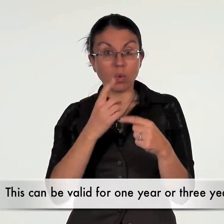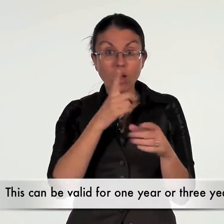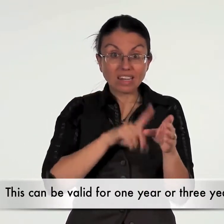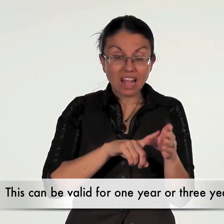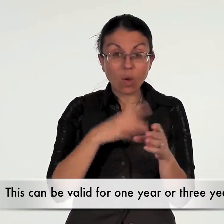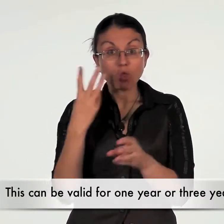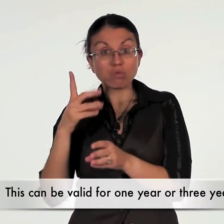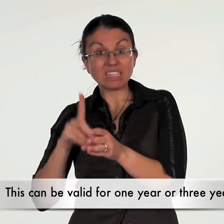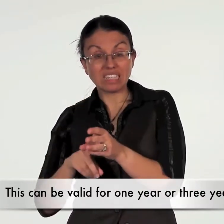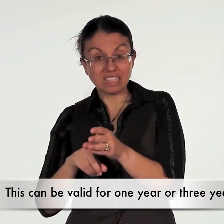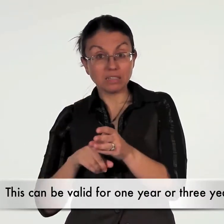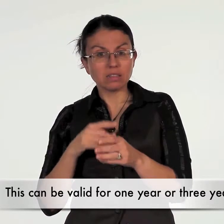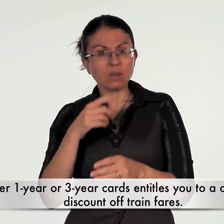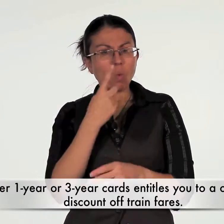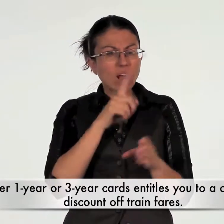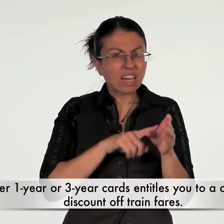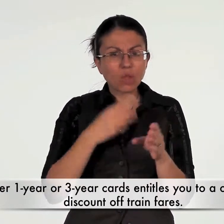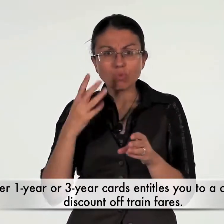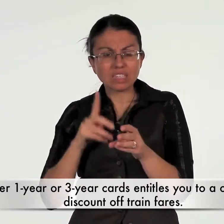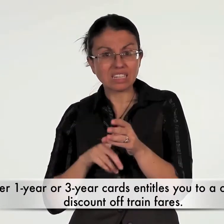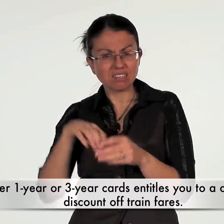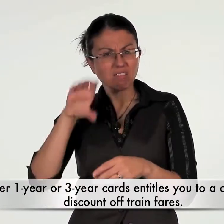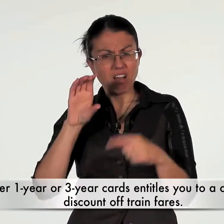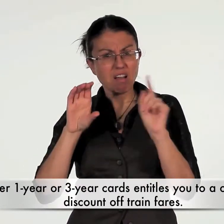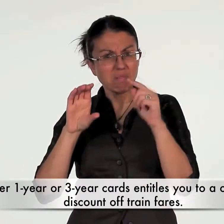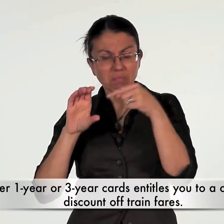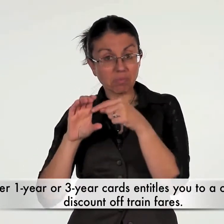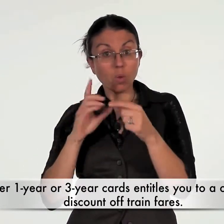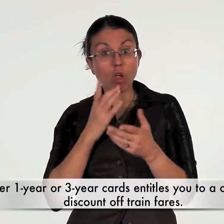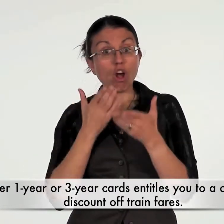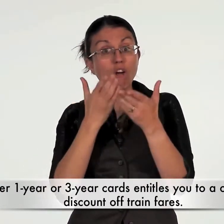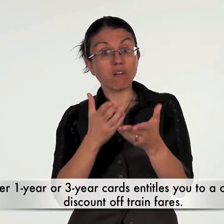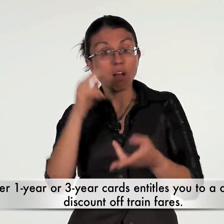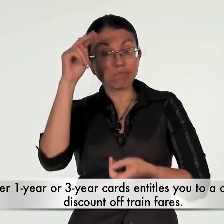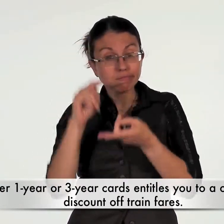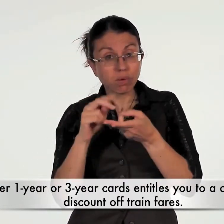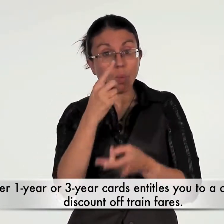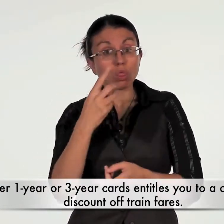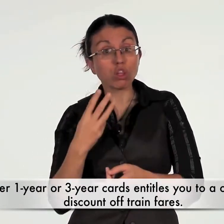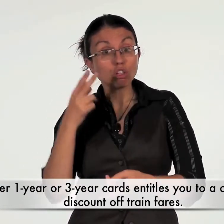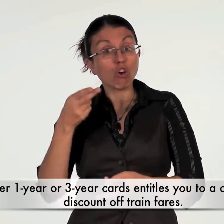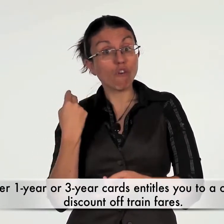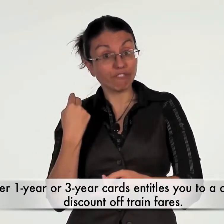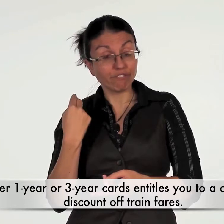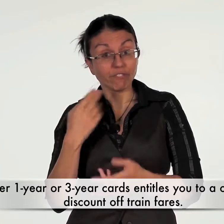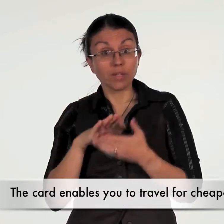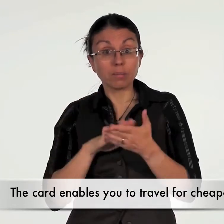this can be valid for one year or three years either one year or three year cards entitle you to a one third